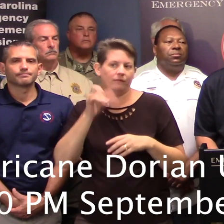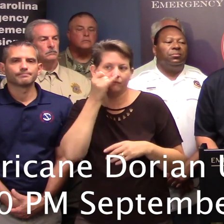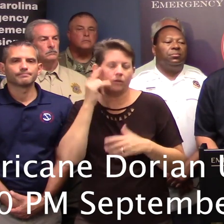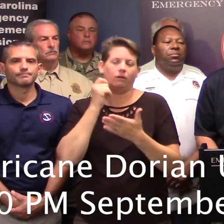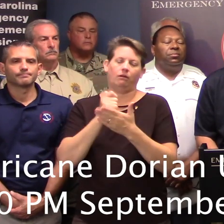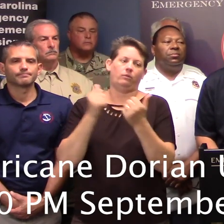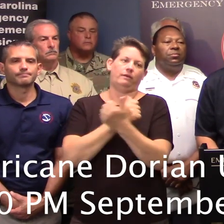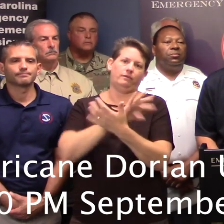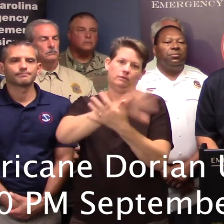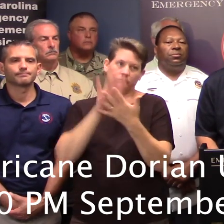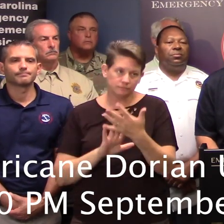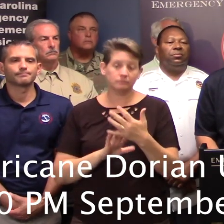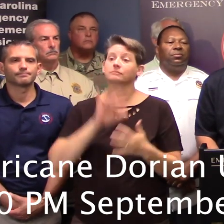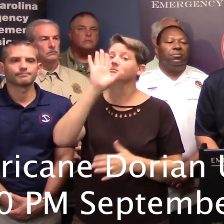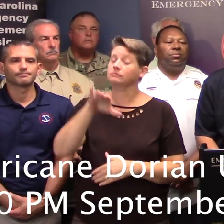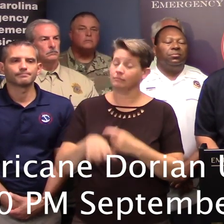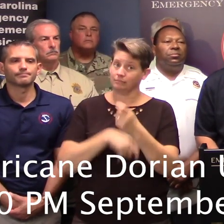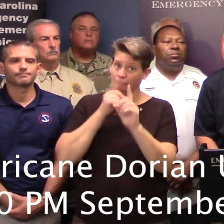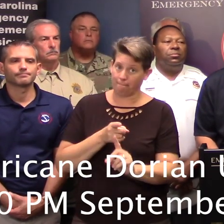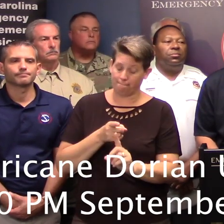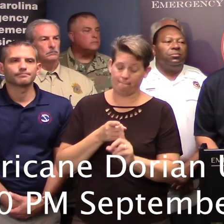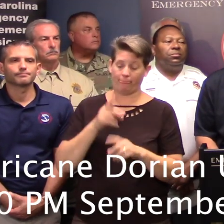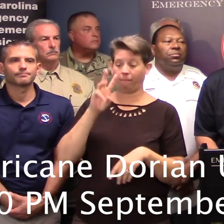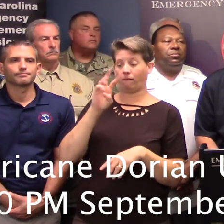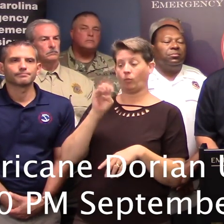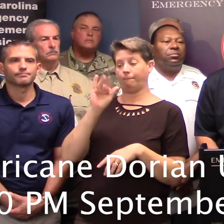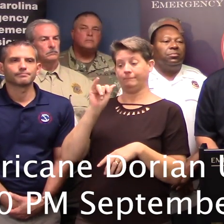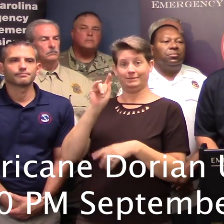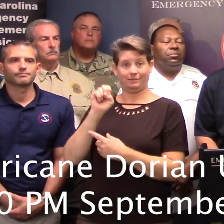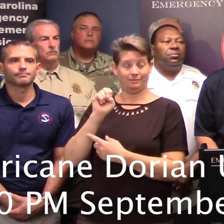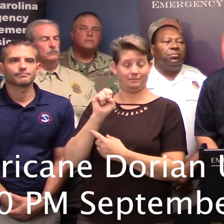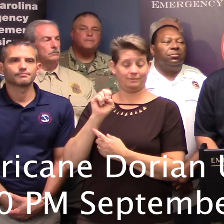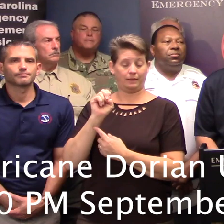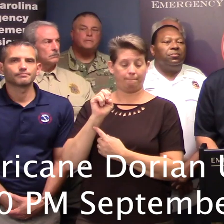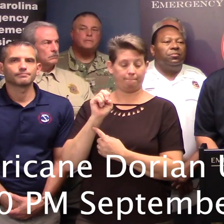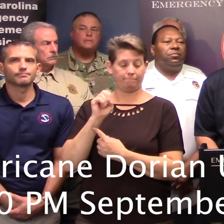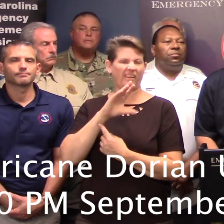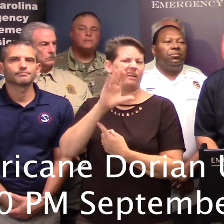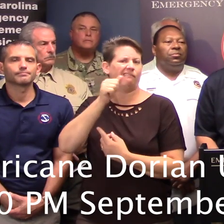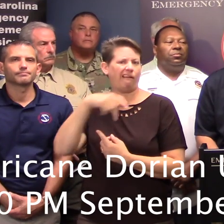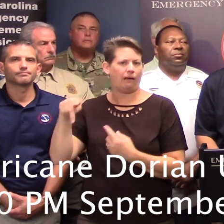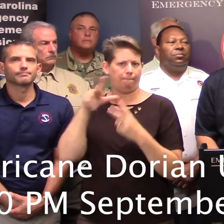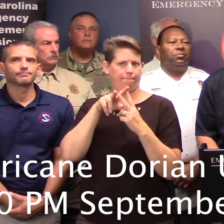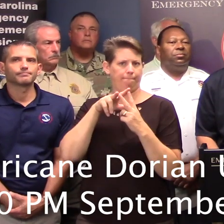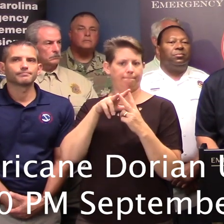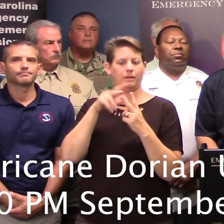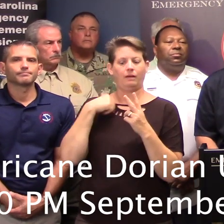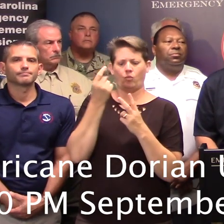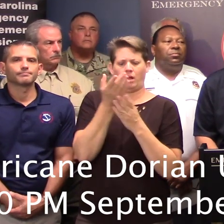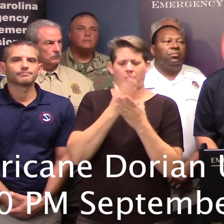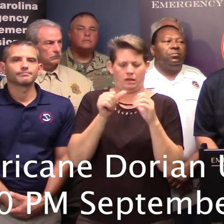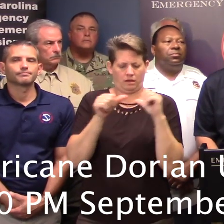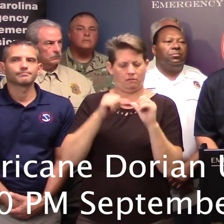you with all that. In particular, on the website and on the mobile app is a section